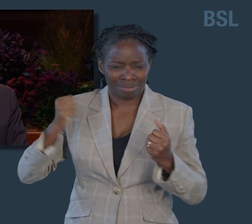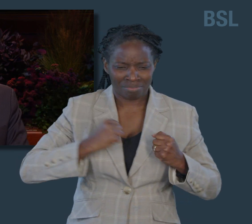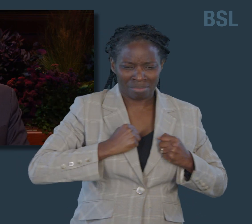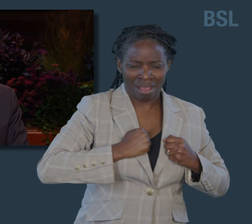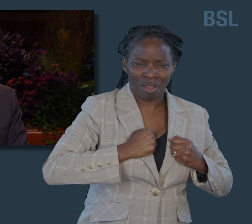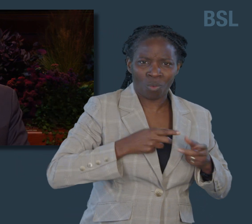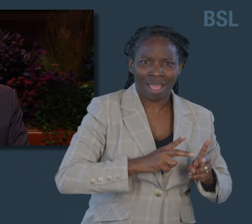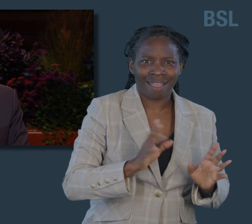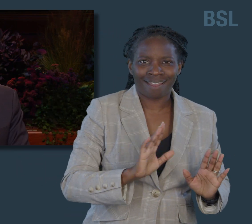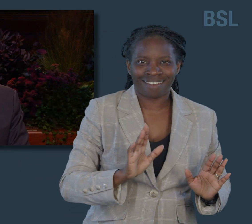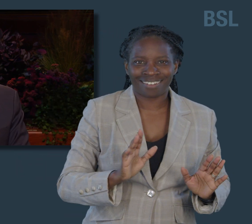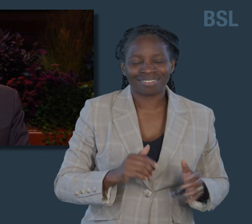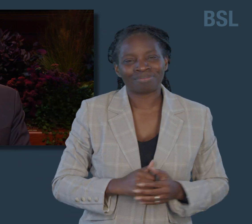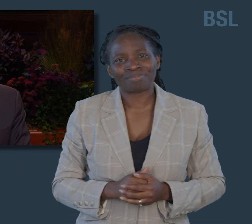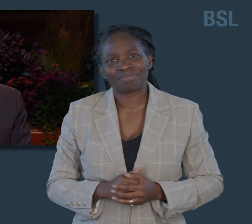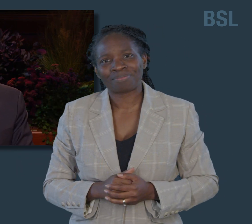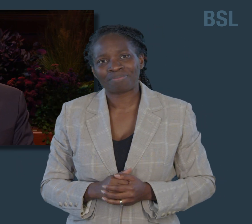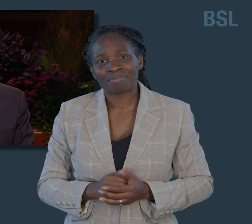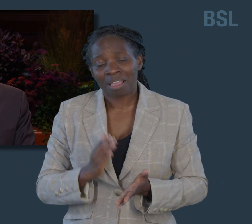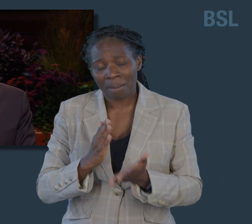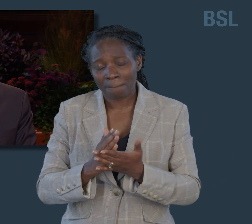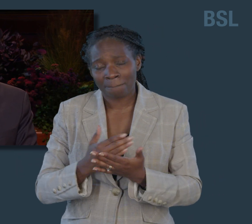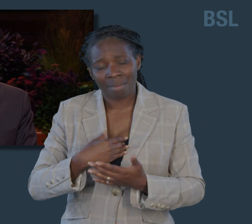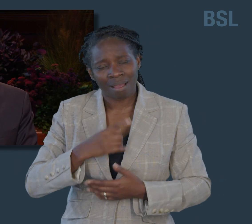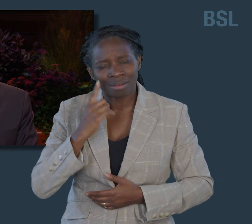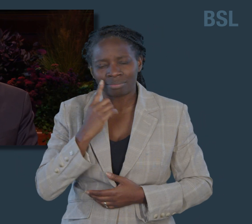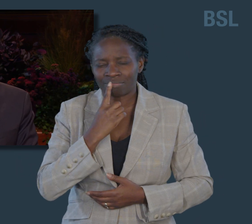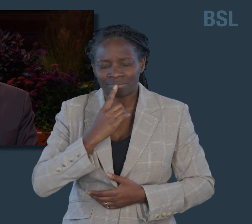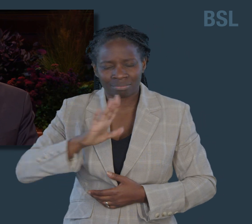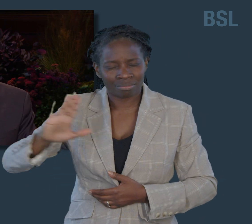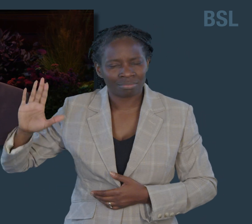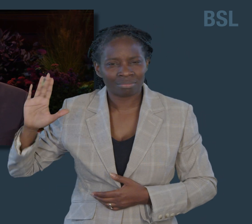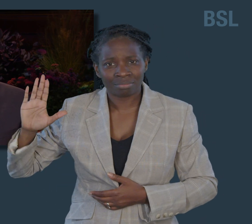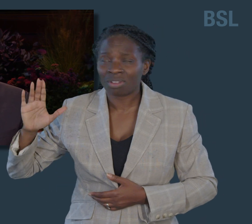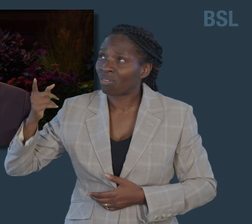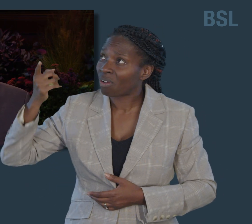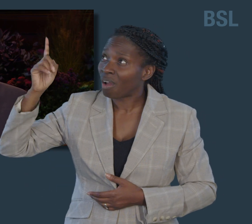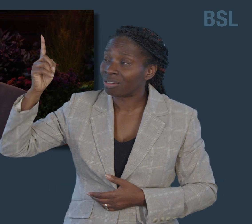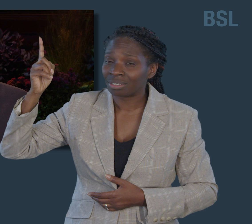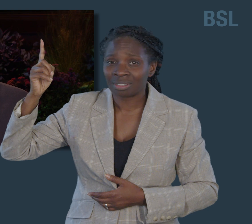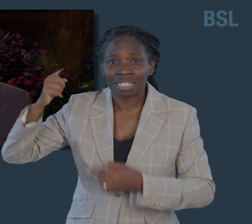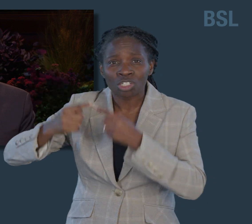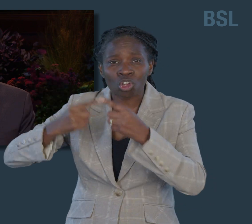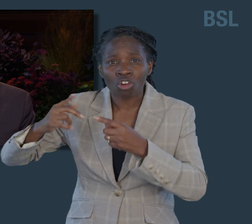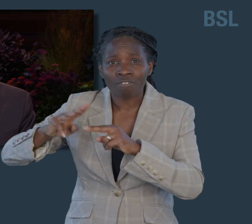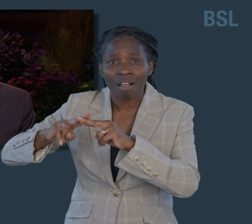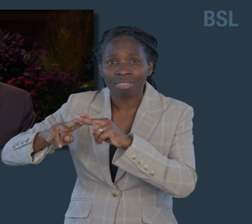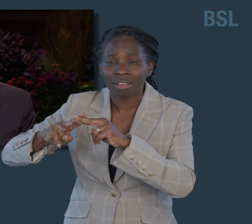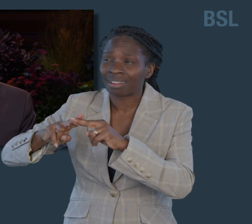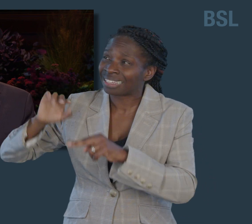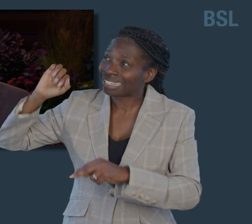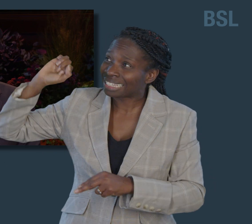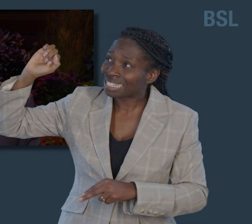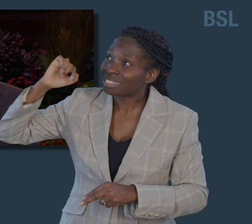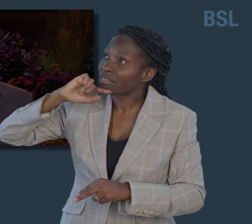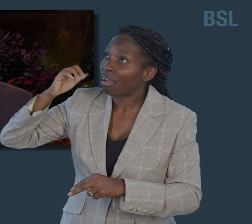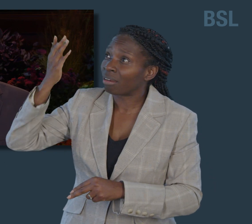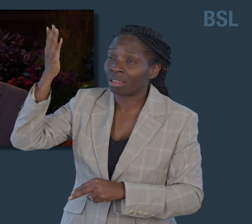I bear witness of God, our eternal Father, who loves us, of His Son, Jesus Christ, who saved us.